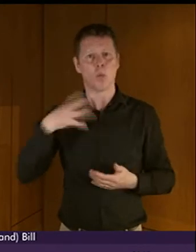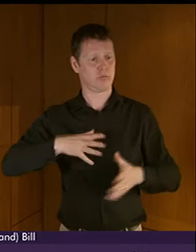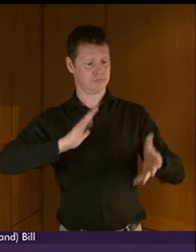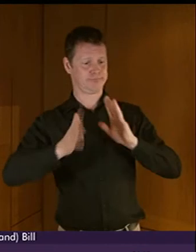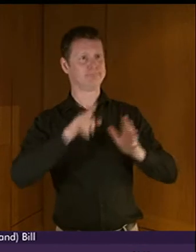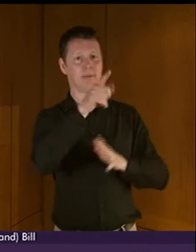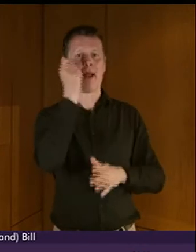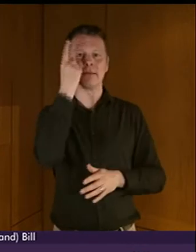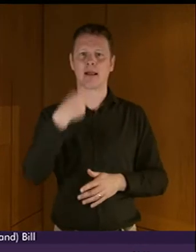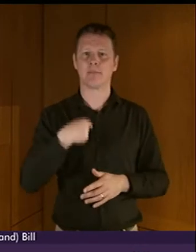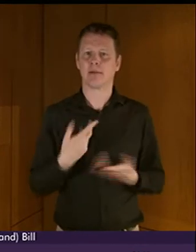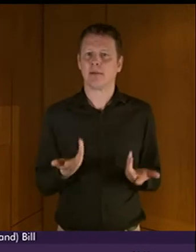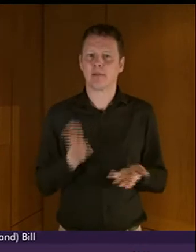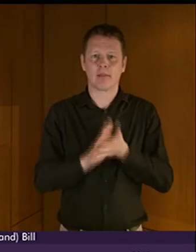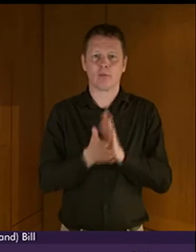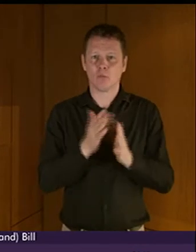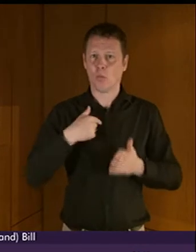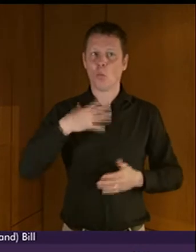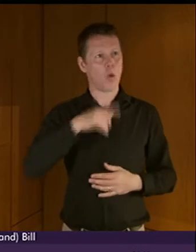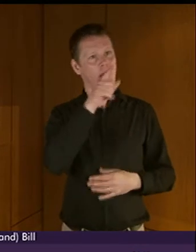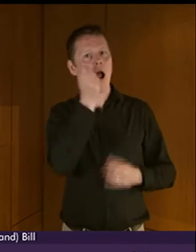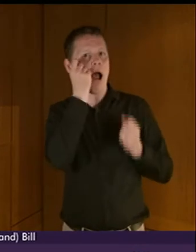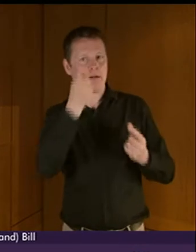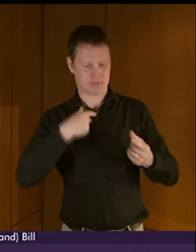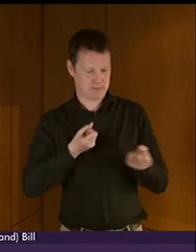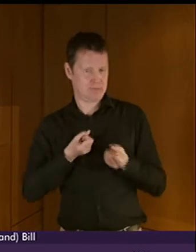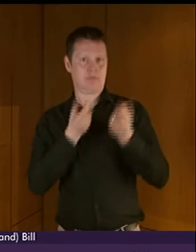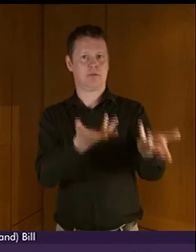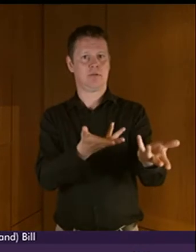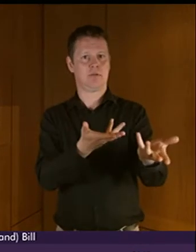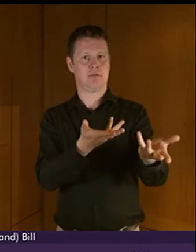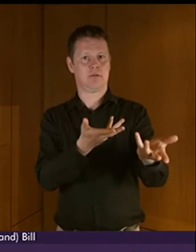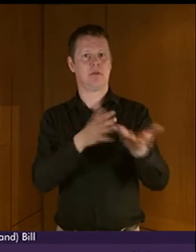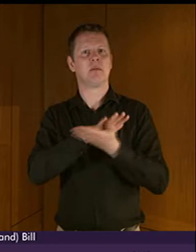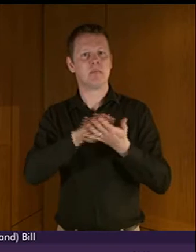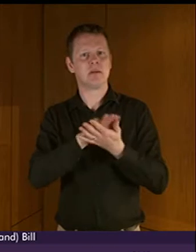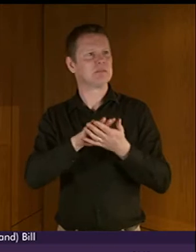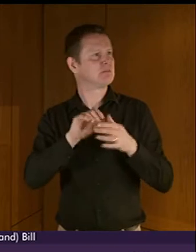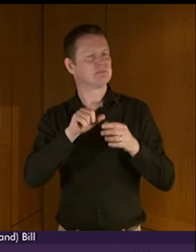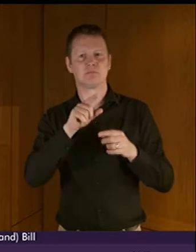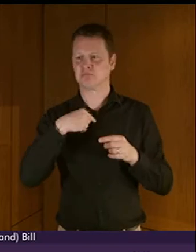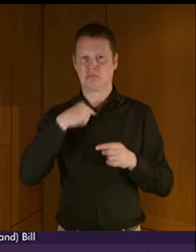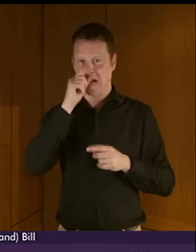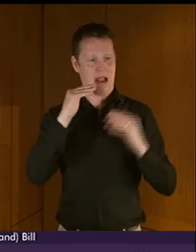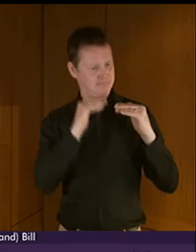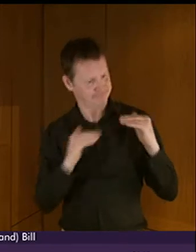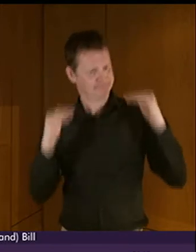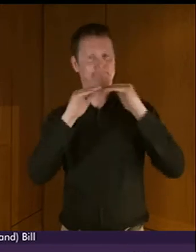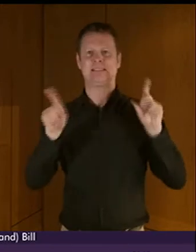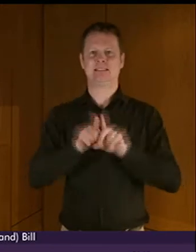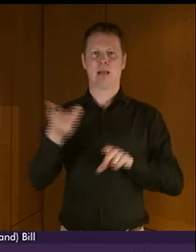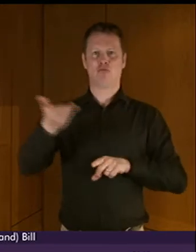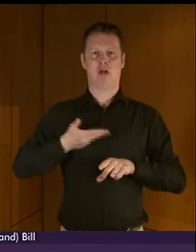They want to be understood in order that they can acquire the same rights as anyone else.